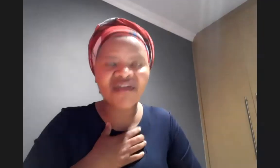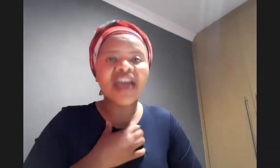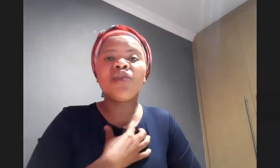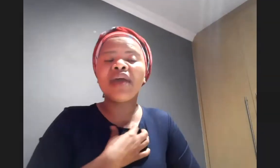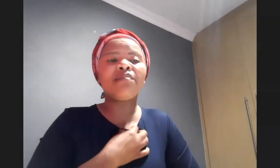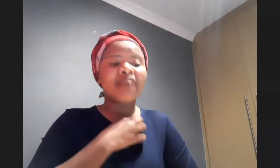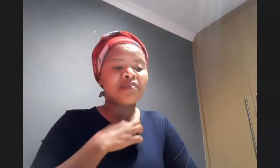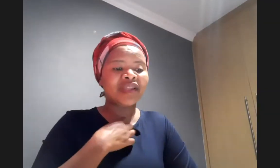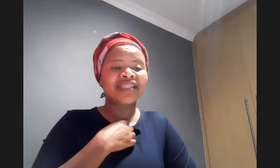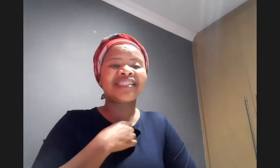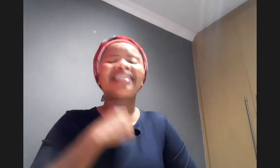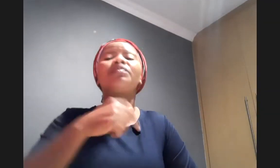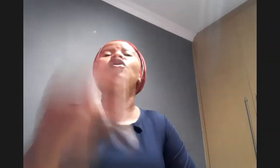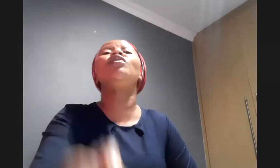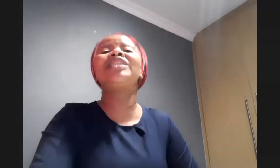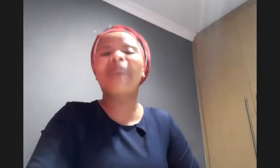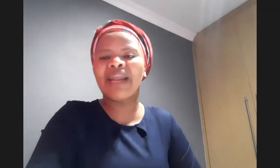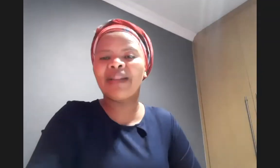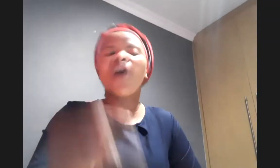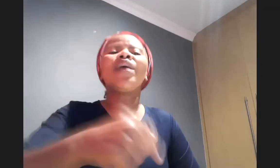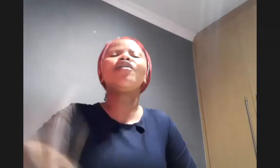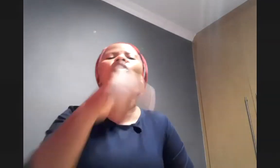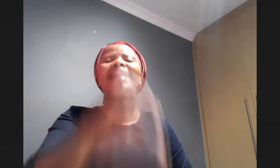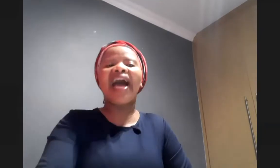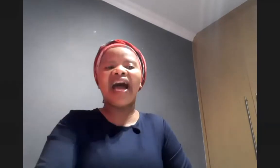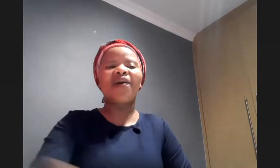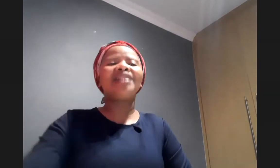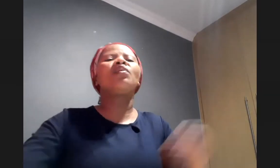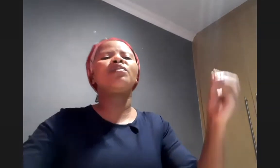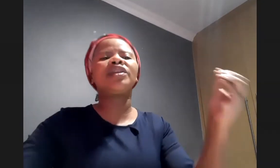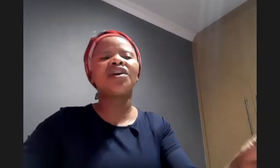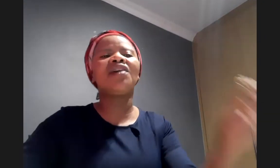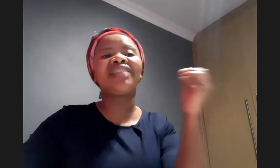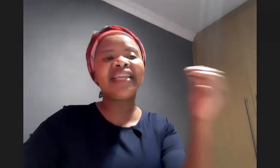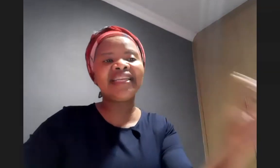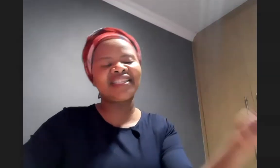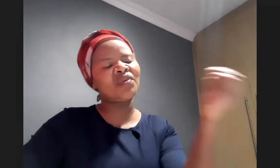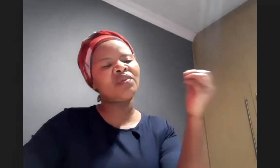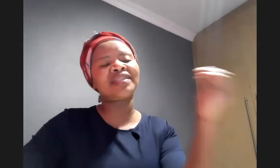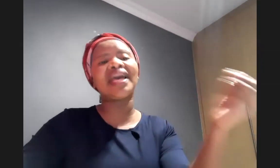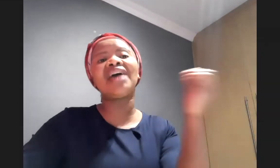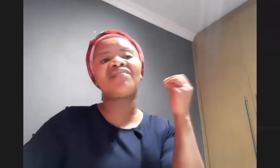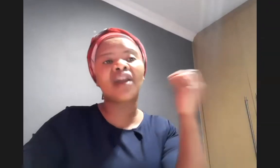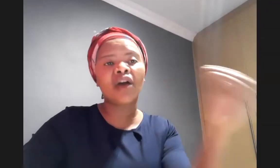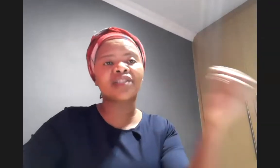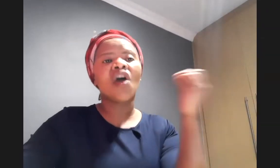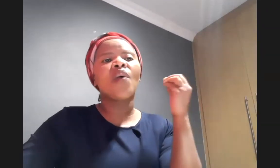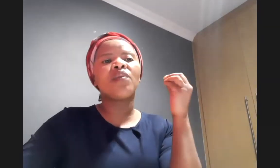you and me my brothers and sisters that we know this parable we know now that when we serve the least when we serve the lost when we